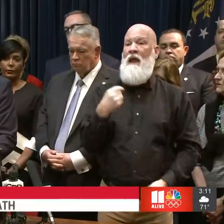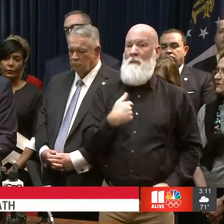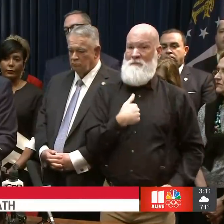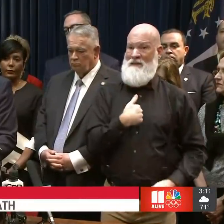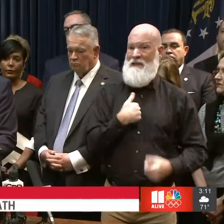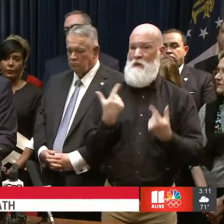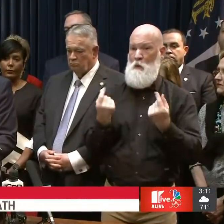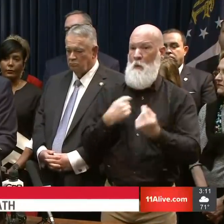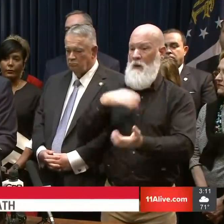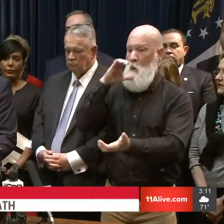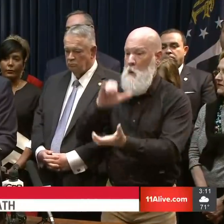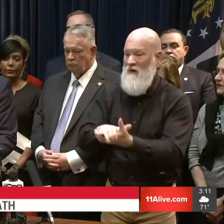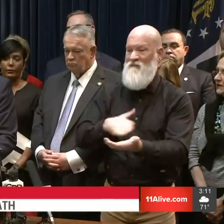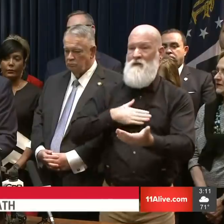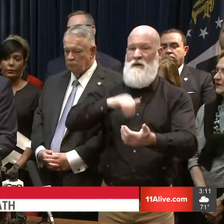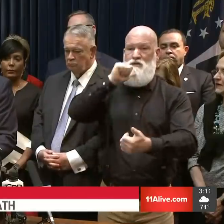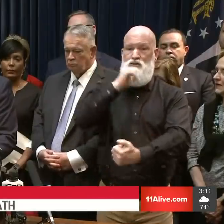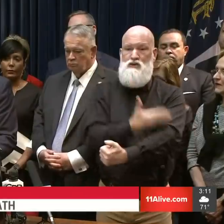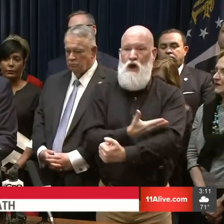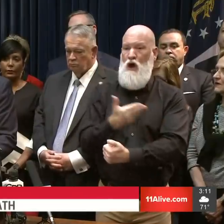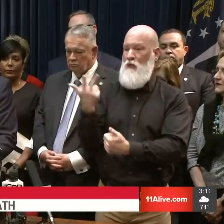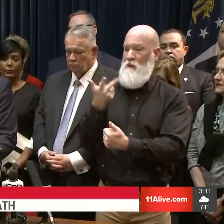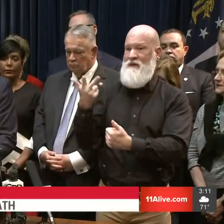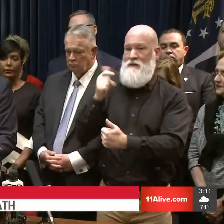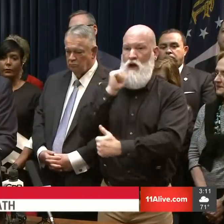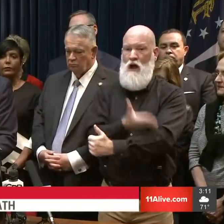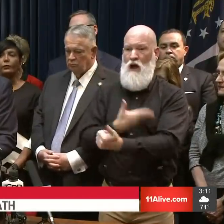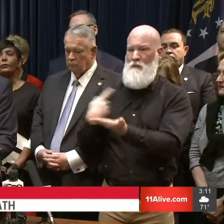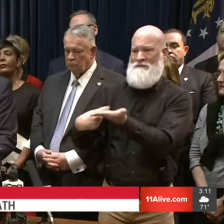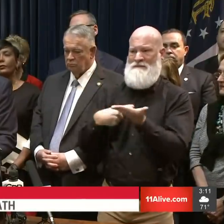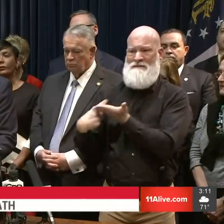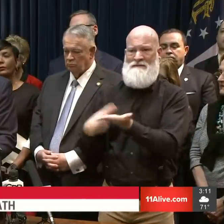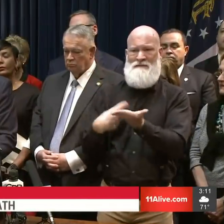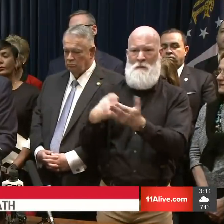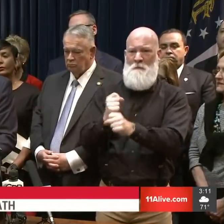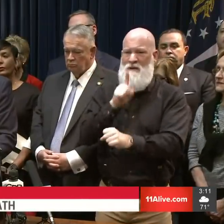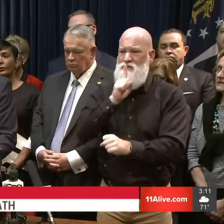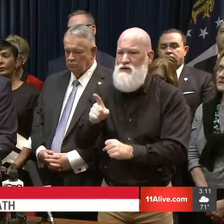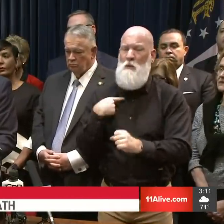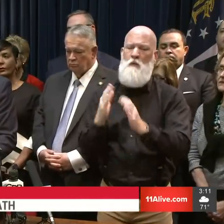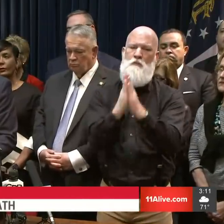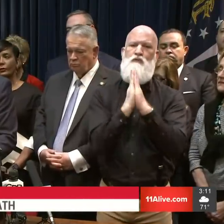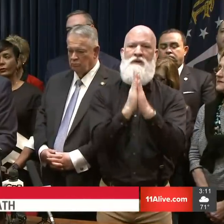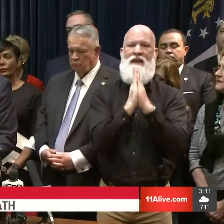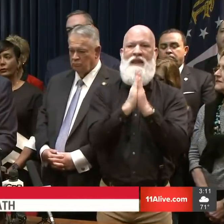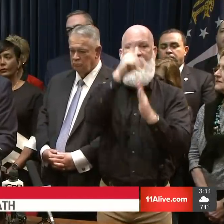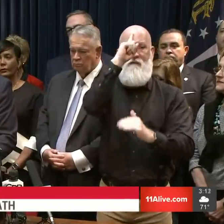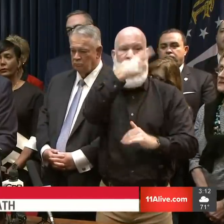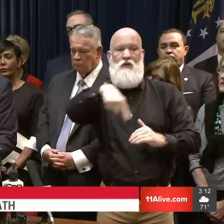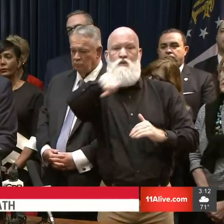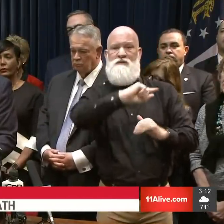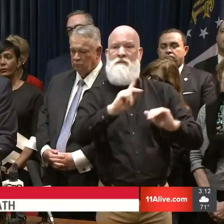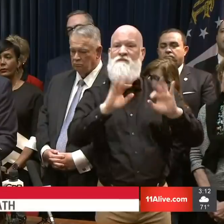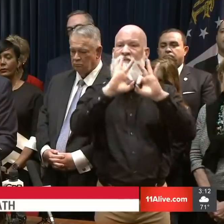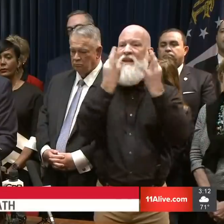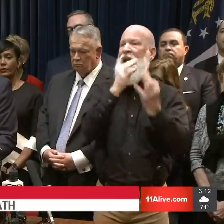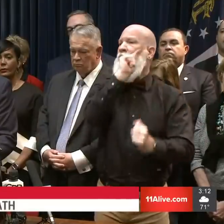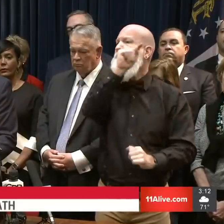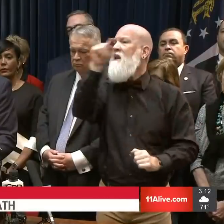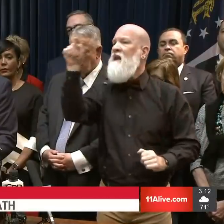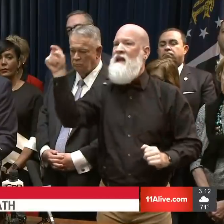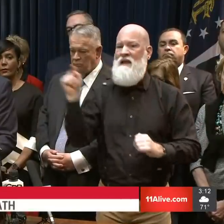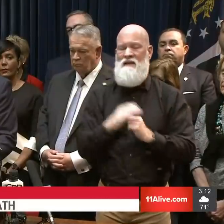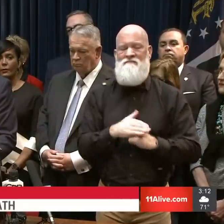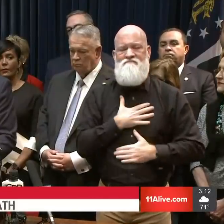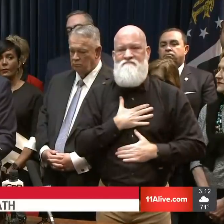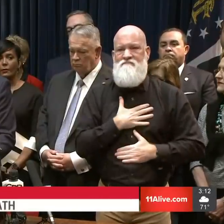his or her loved one during this incredibly difficult time. I know that the medical professionals on site did